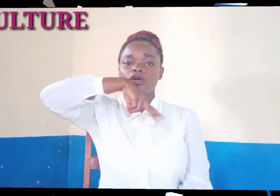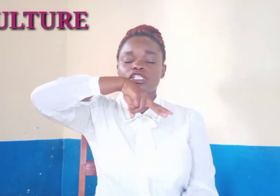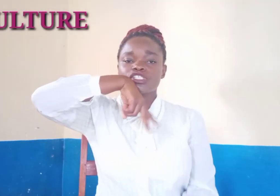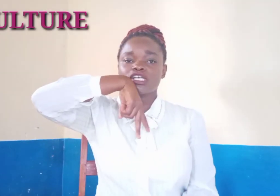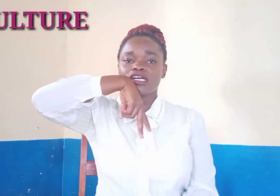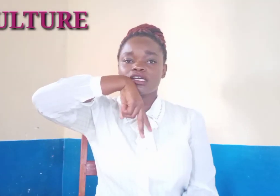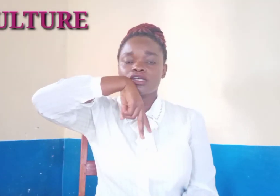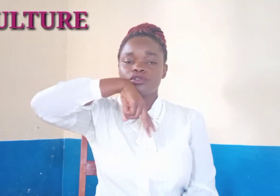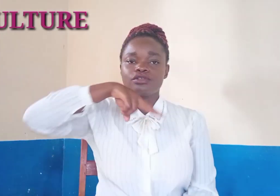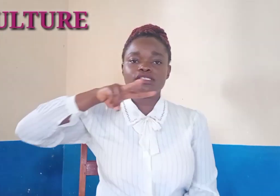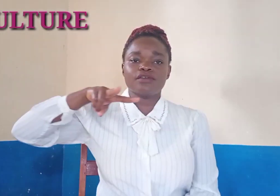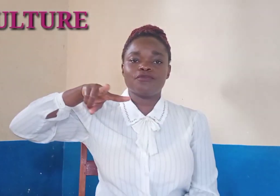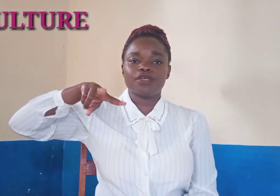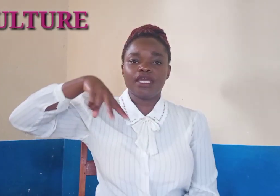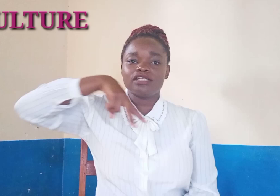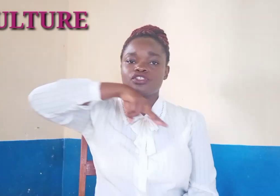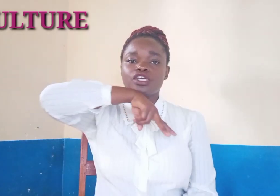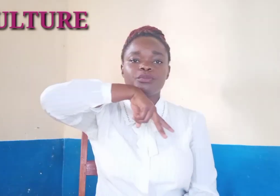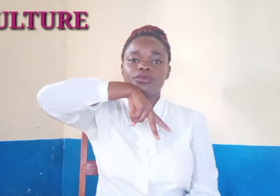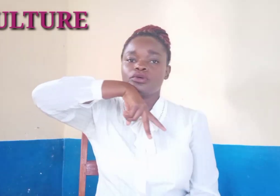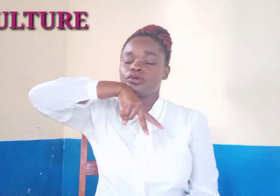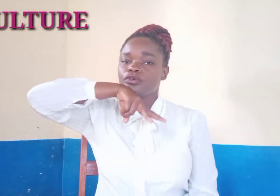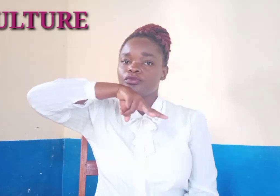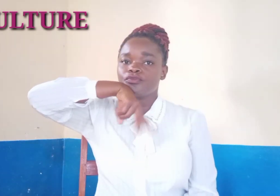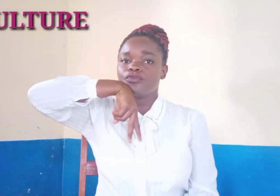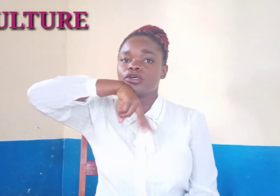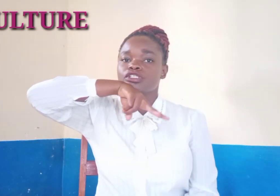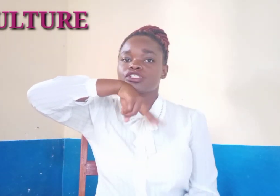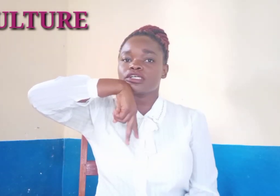vulture using b hand shape vulture